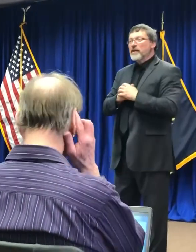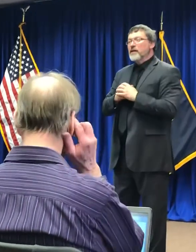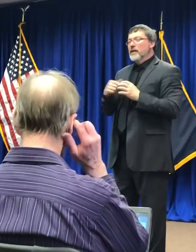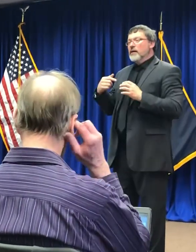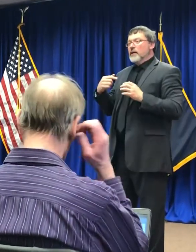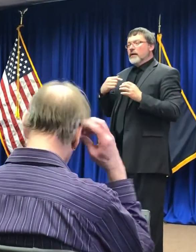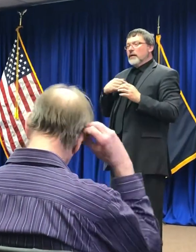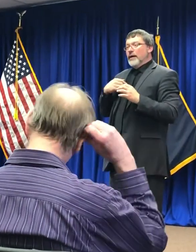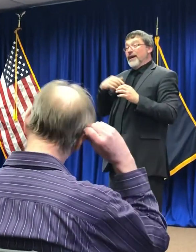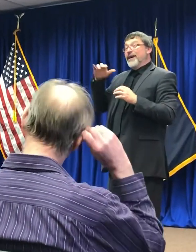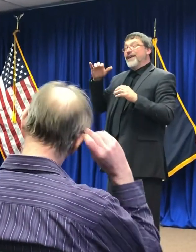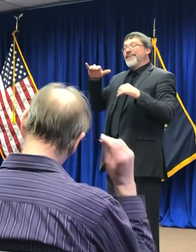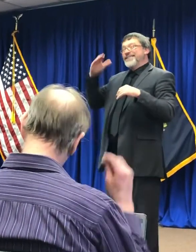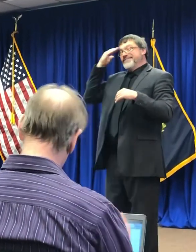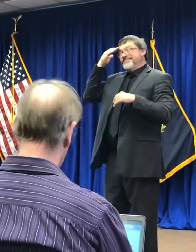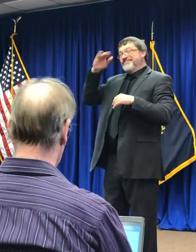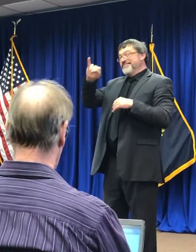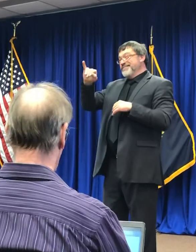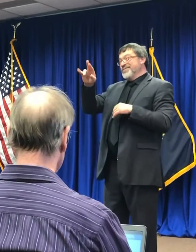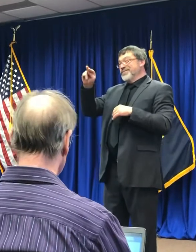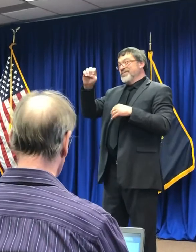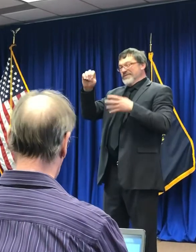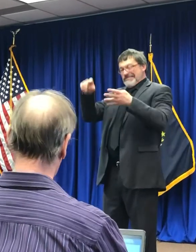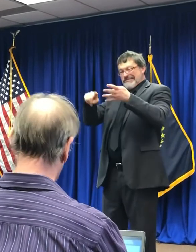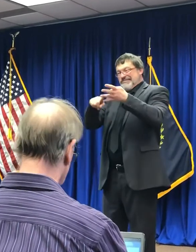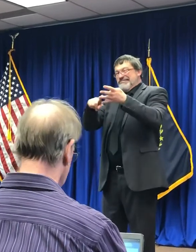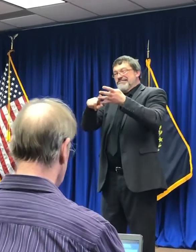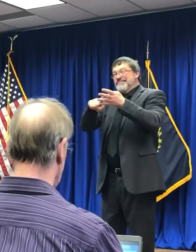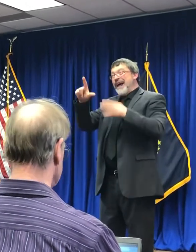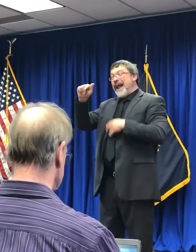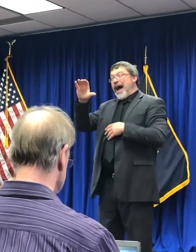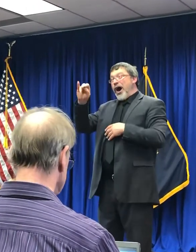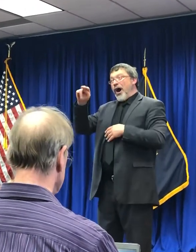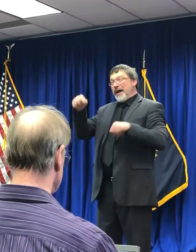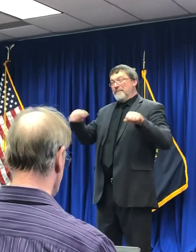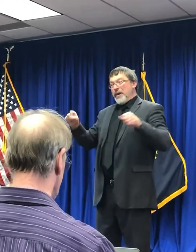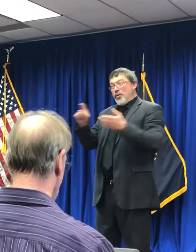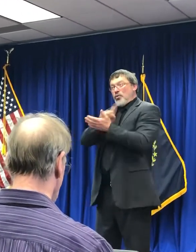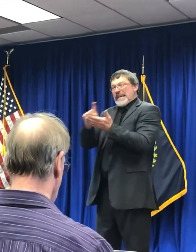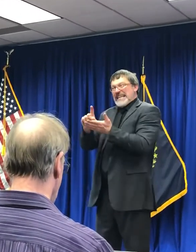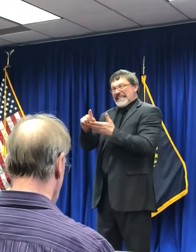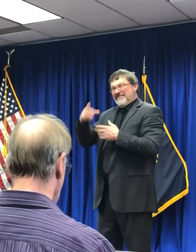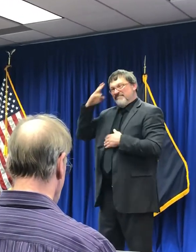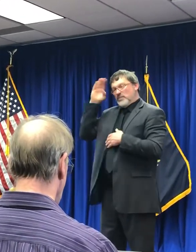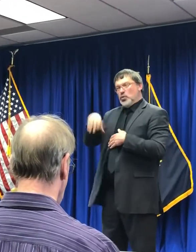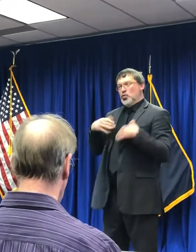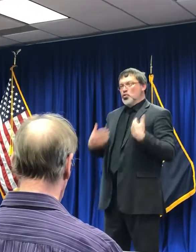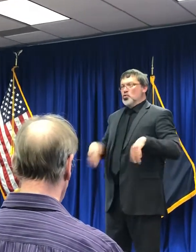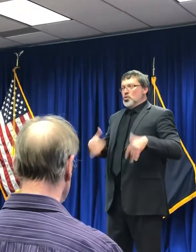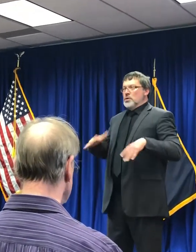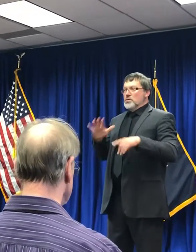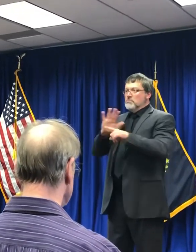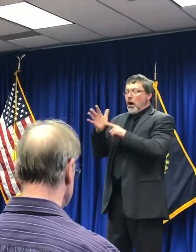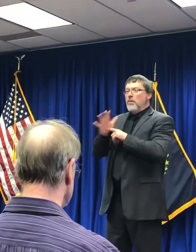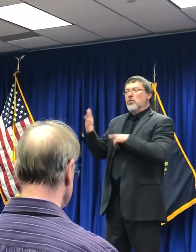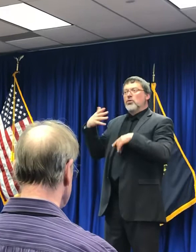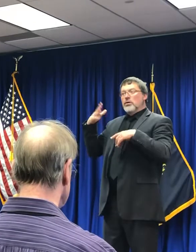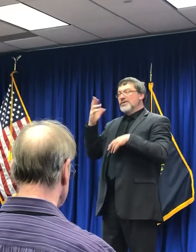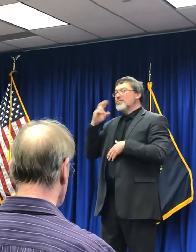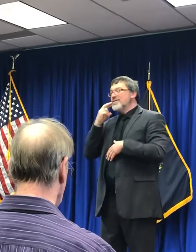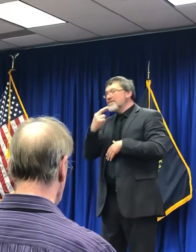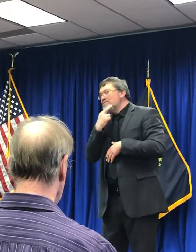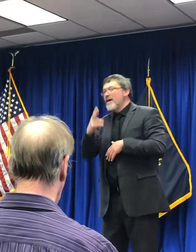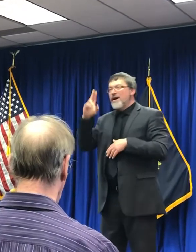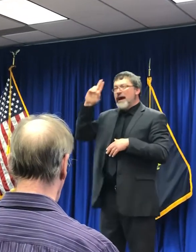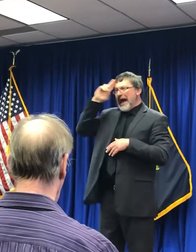it's coming up. It's kind of an outdoor event, but it requires hospitals and restaurants and places for